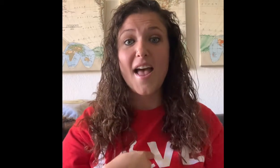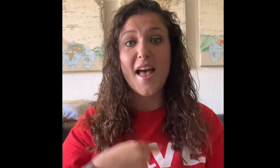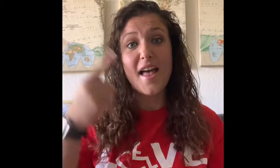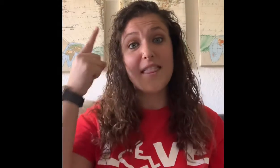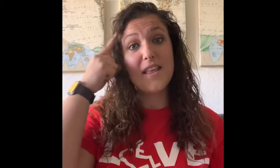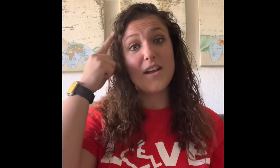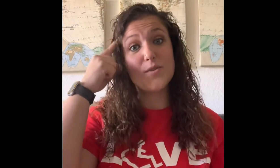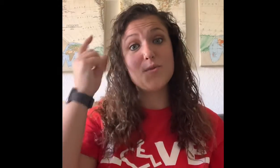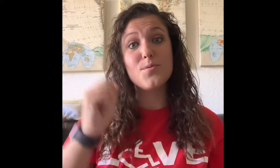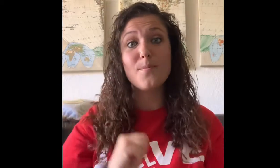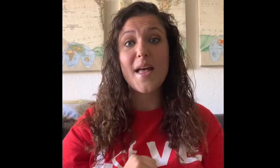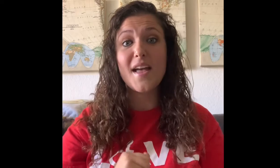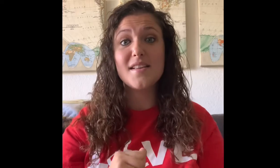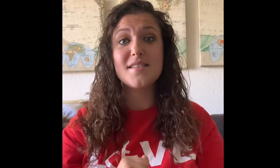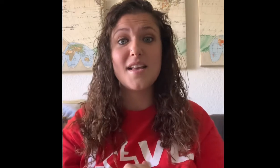I think to myself,